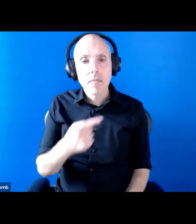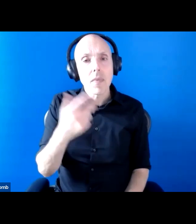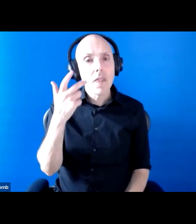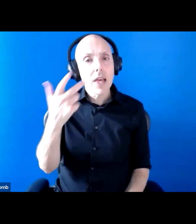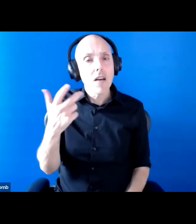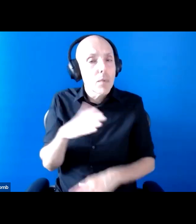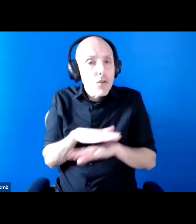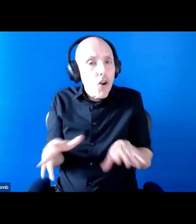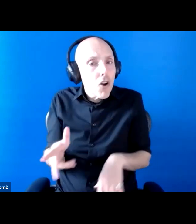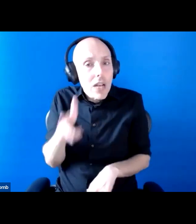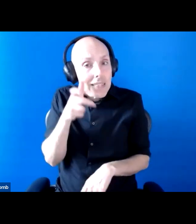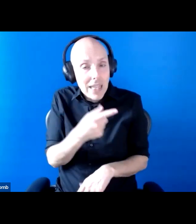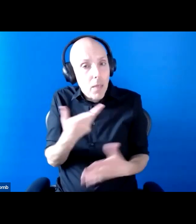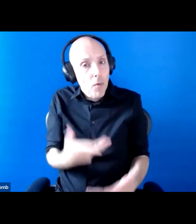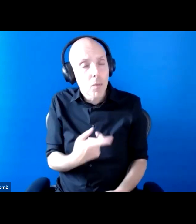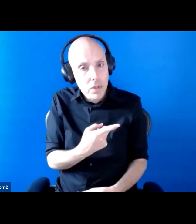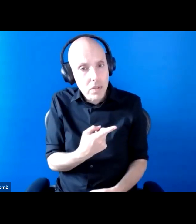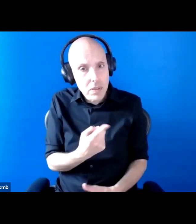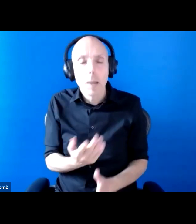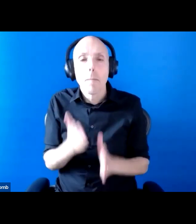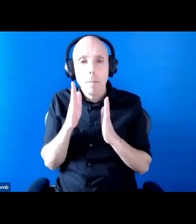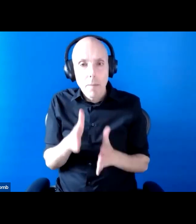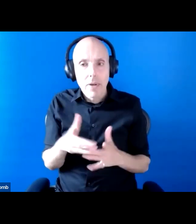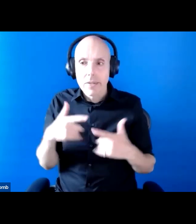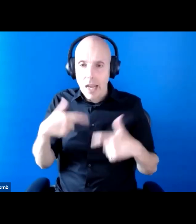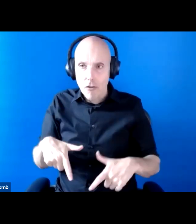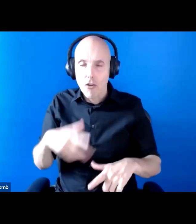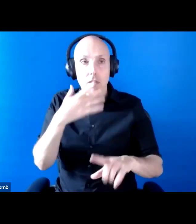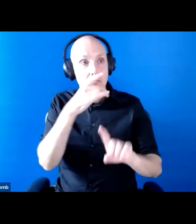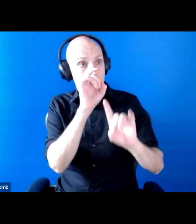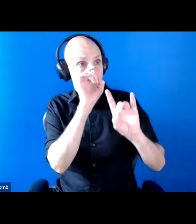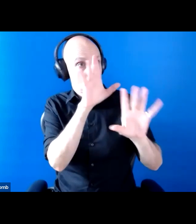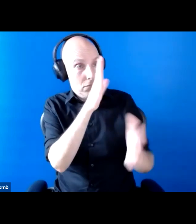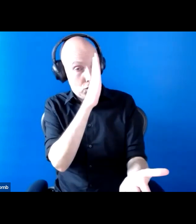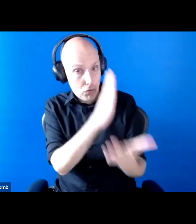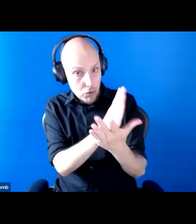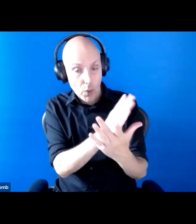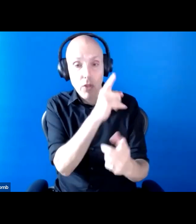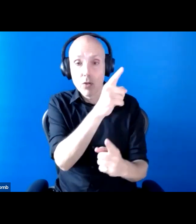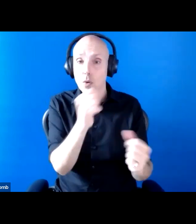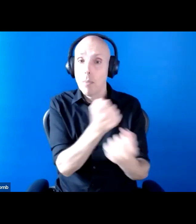we must carry on speaking truth to power until things change.